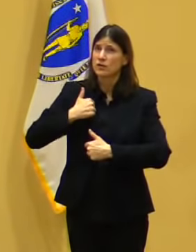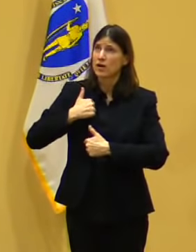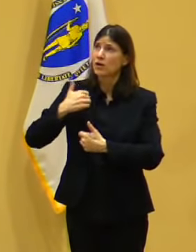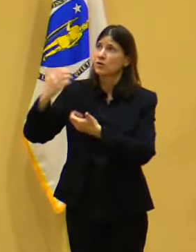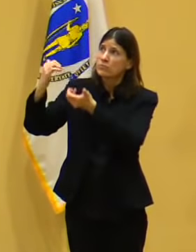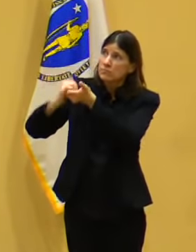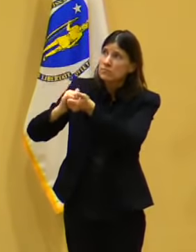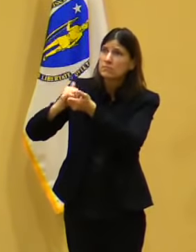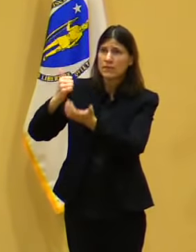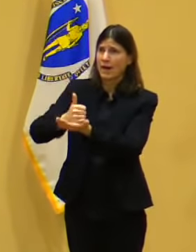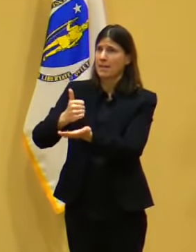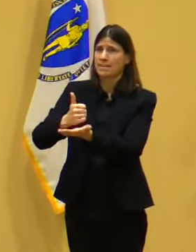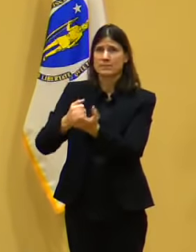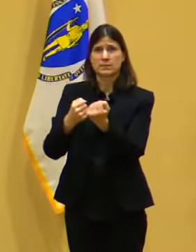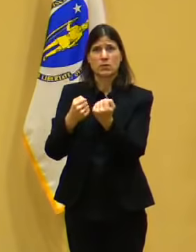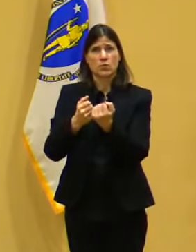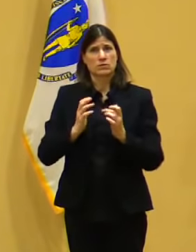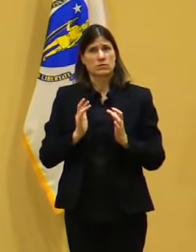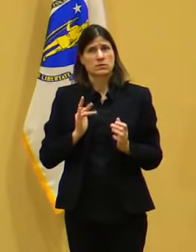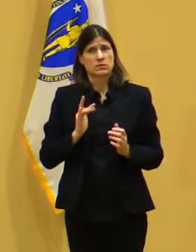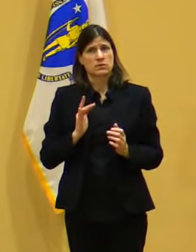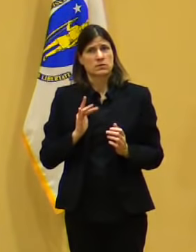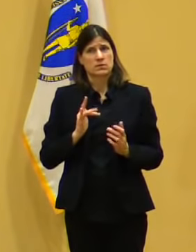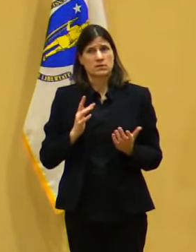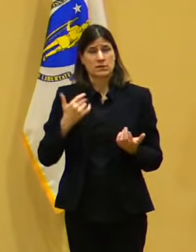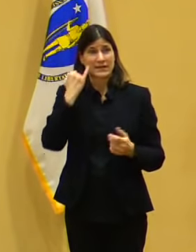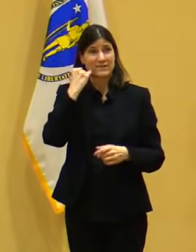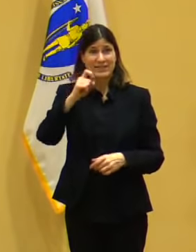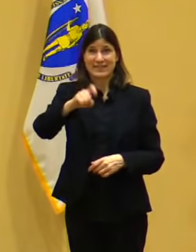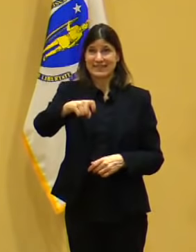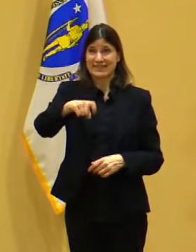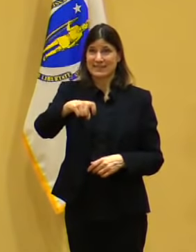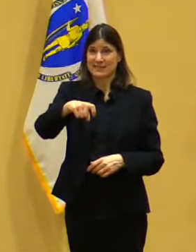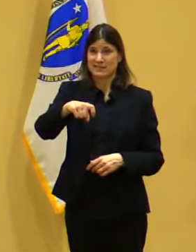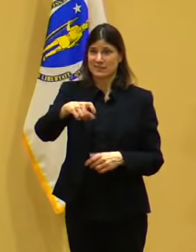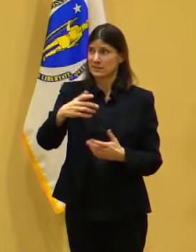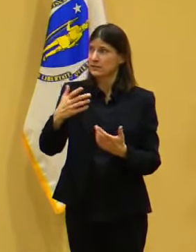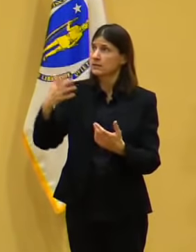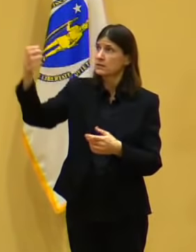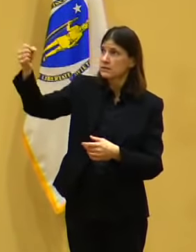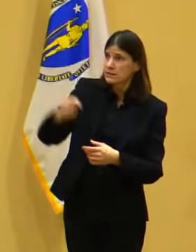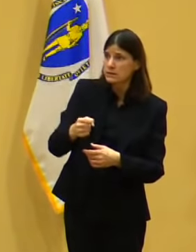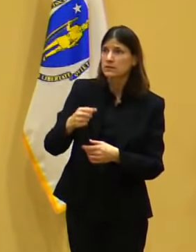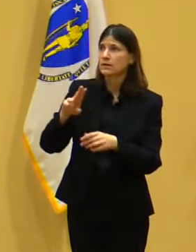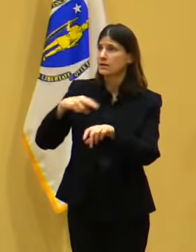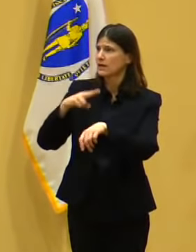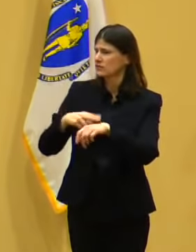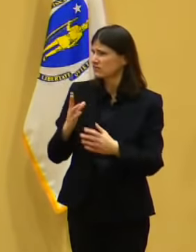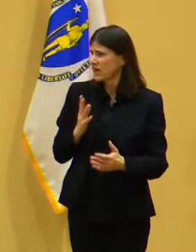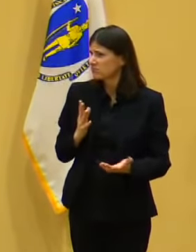as-needed basis, not just through this crisis, but through many others as well for a long time.